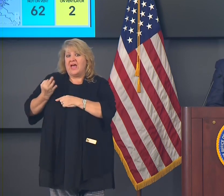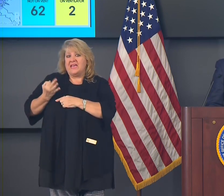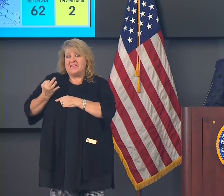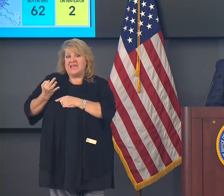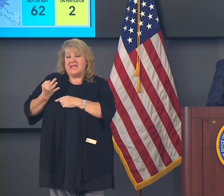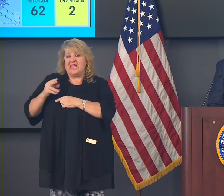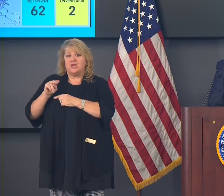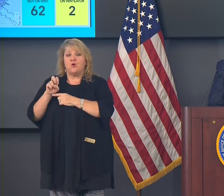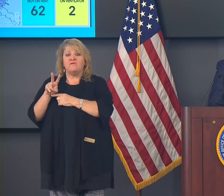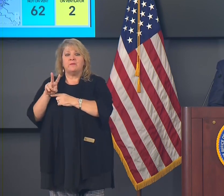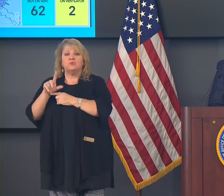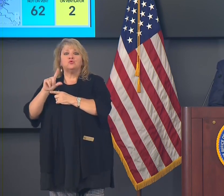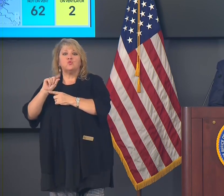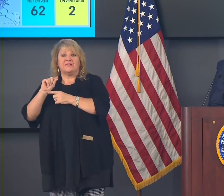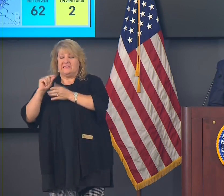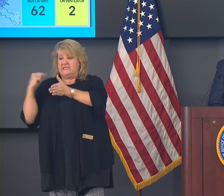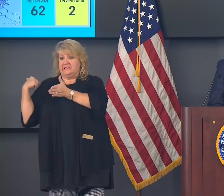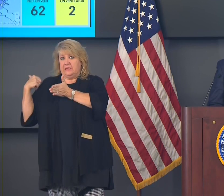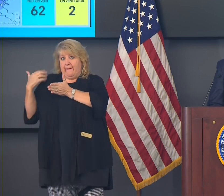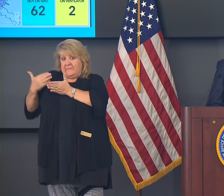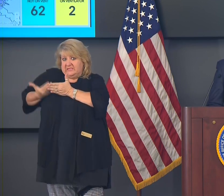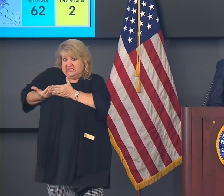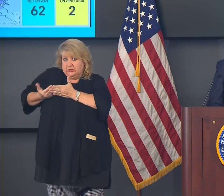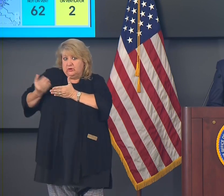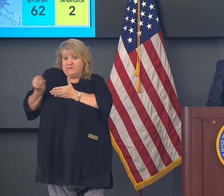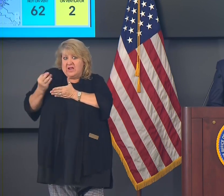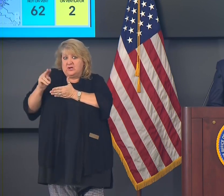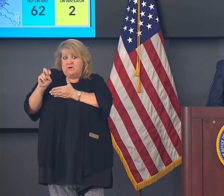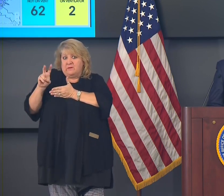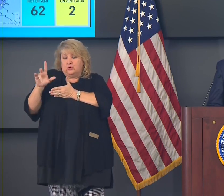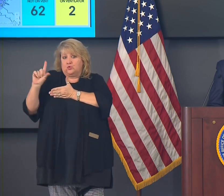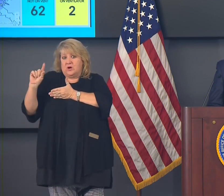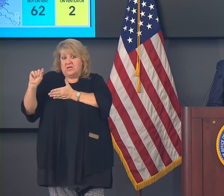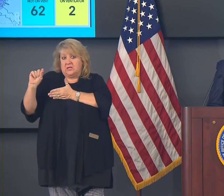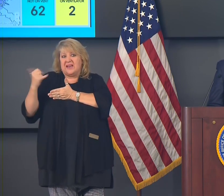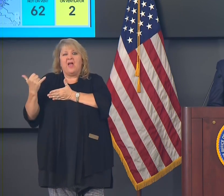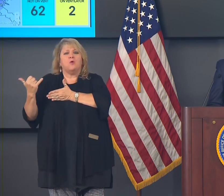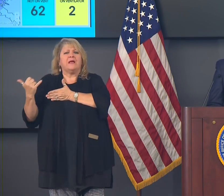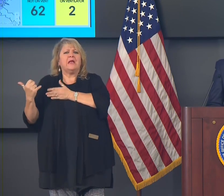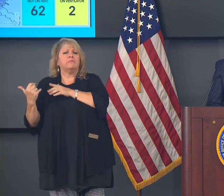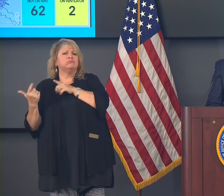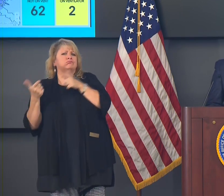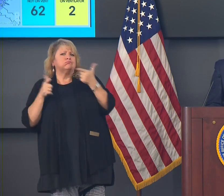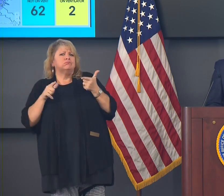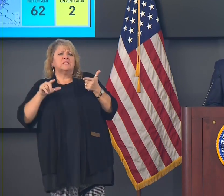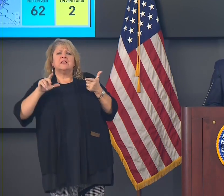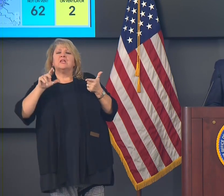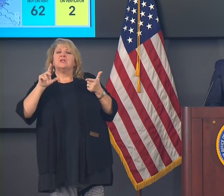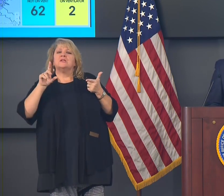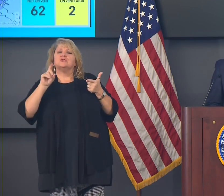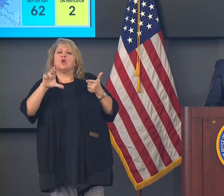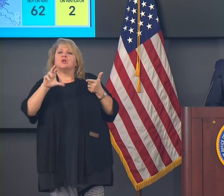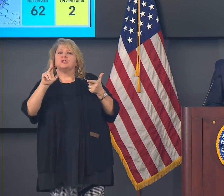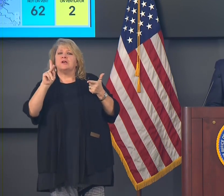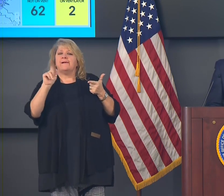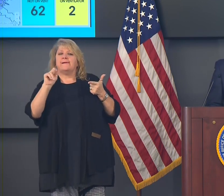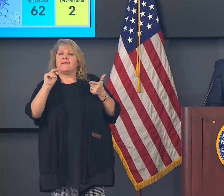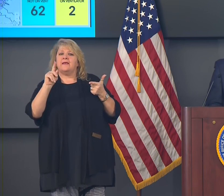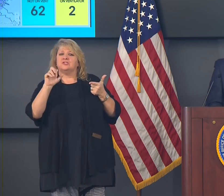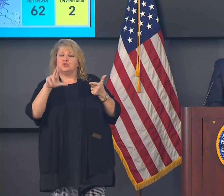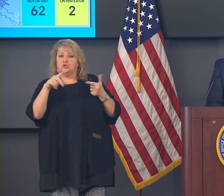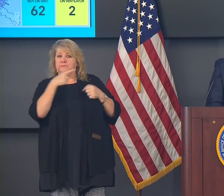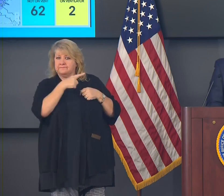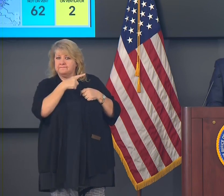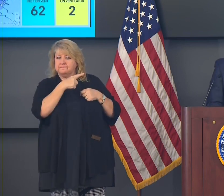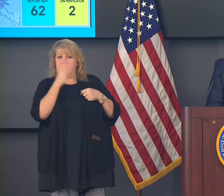November the 20th. So I'm going to ask Dr. Cantor to come up and go through the gating criteria slides